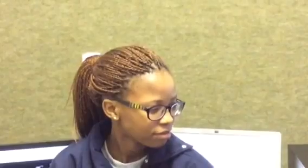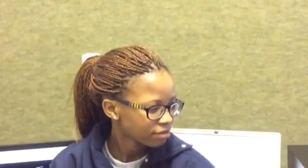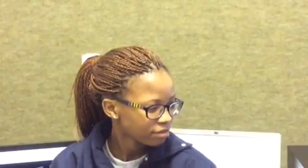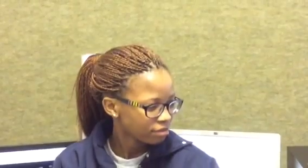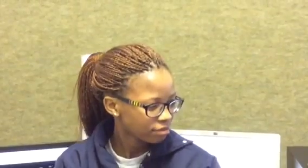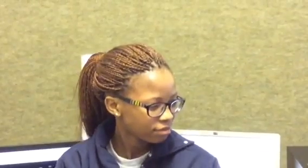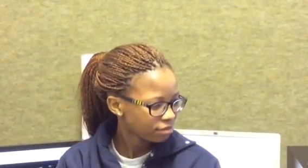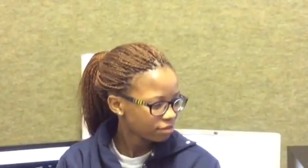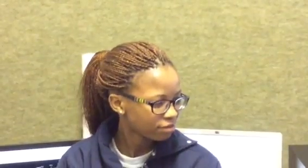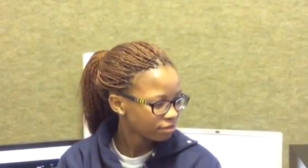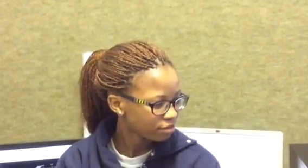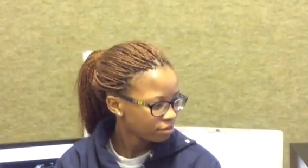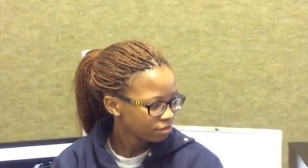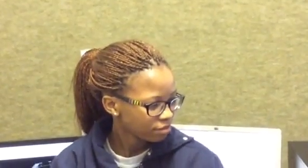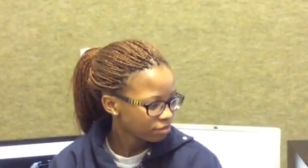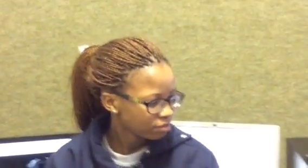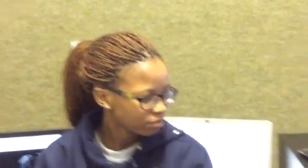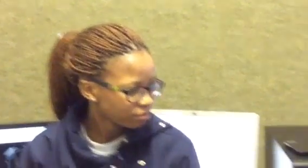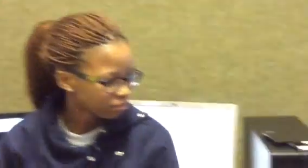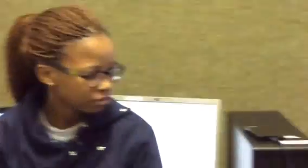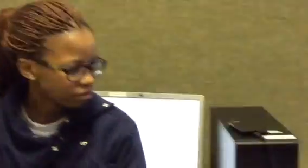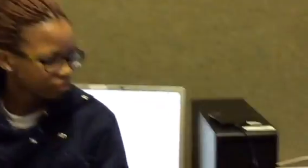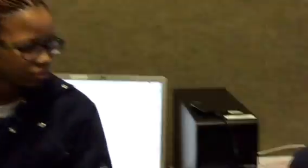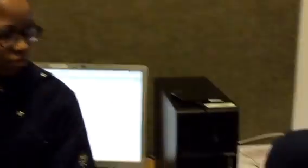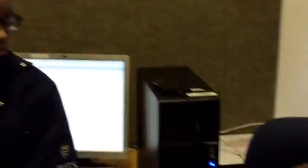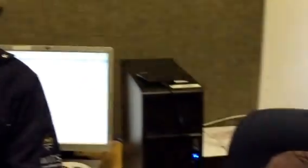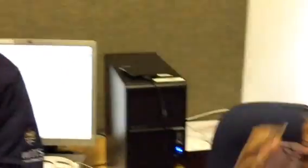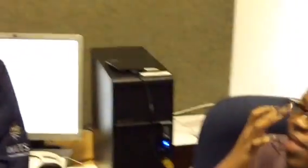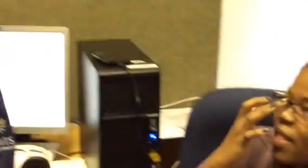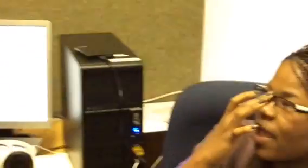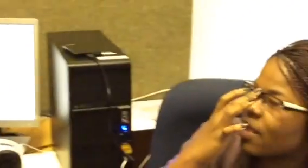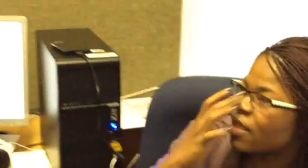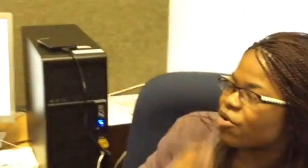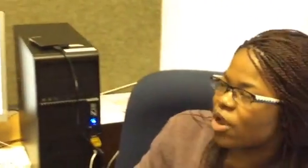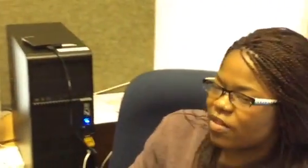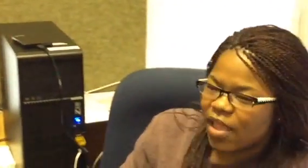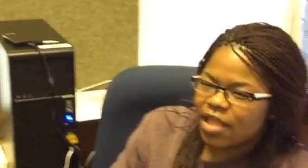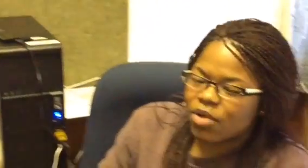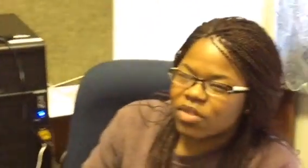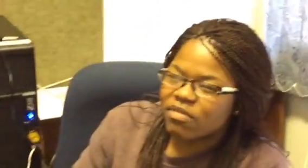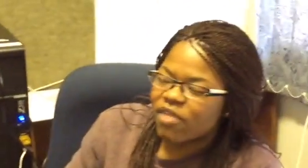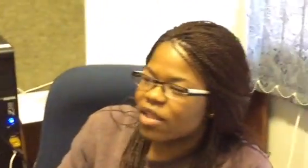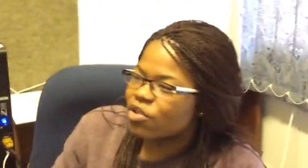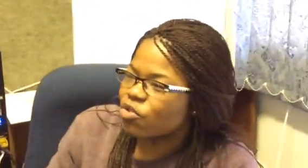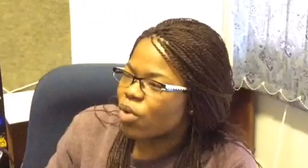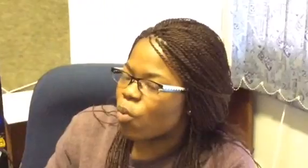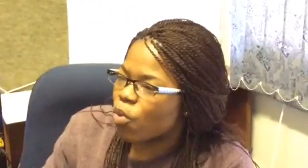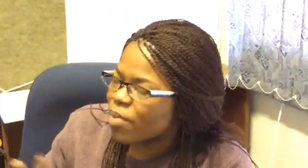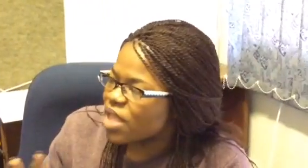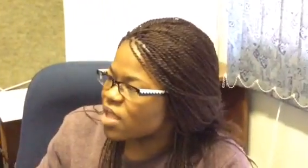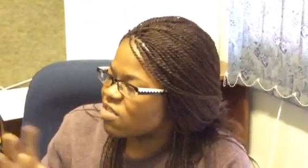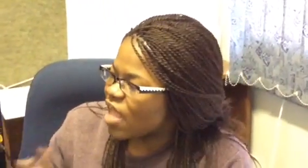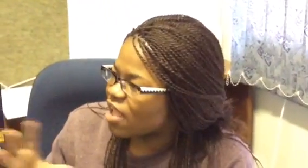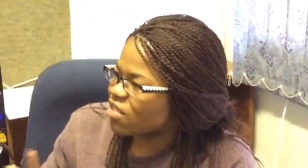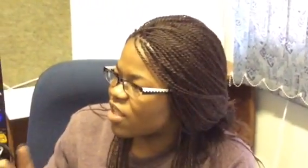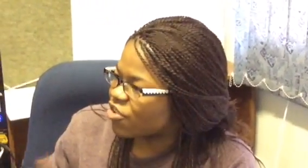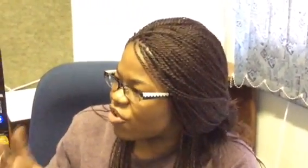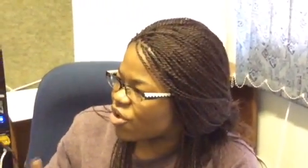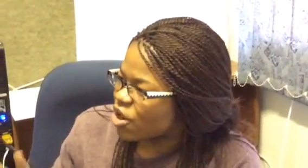to be a mining engineer because my older brother is a mining engineer but then in grade 10 i was invited to a woman in science and engineering